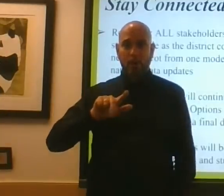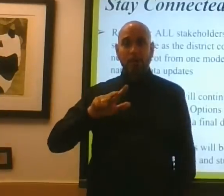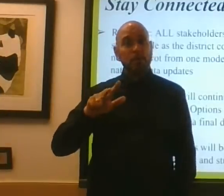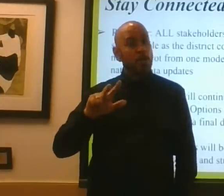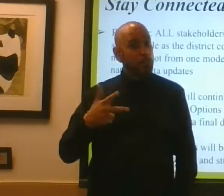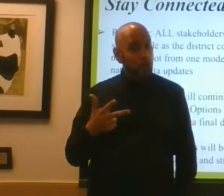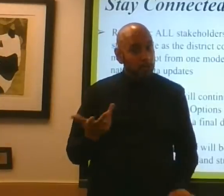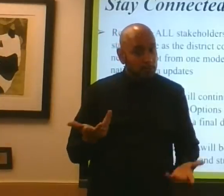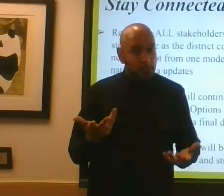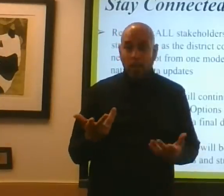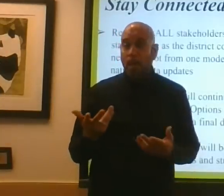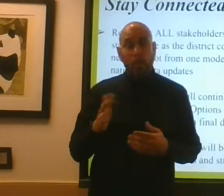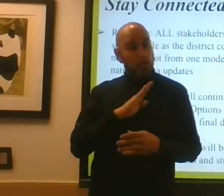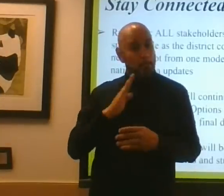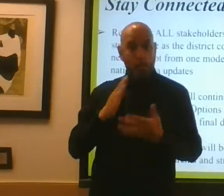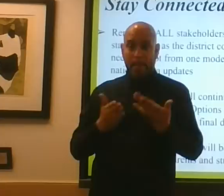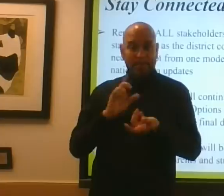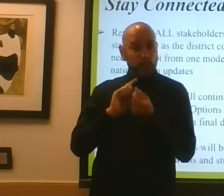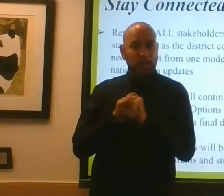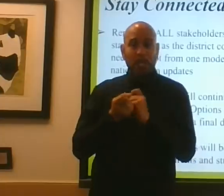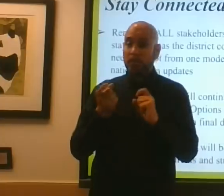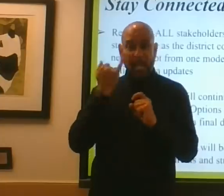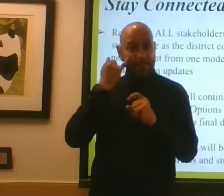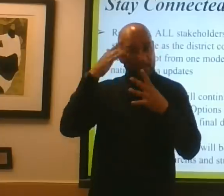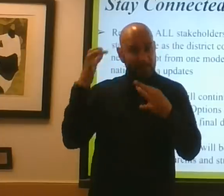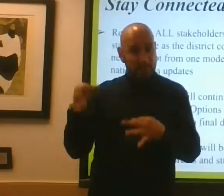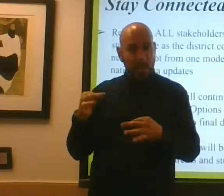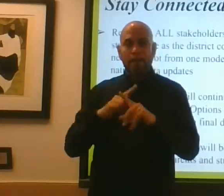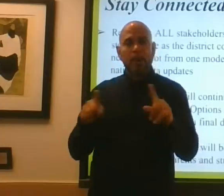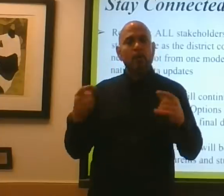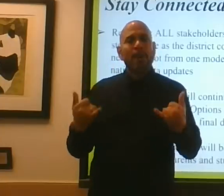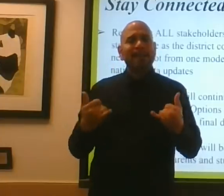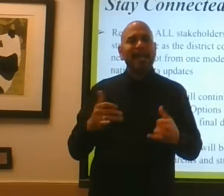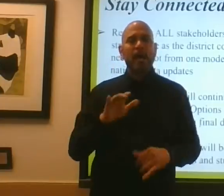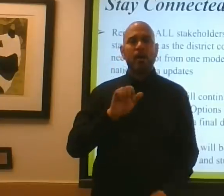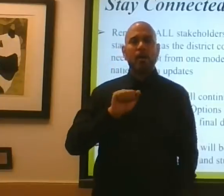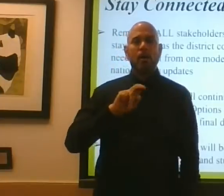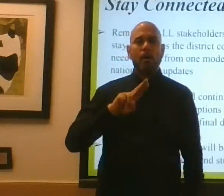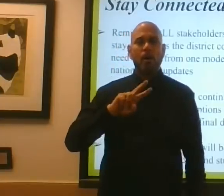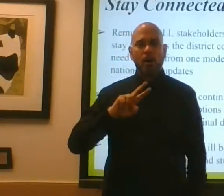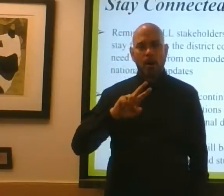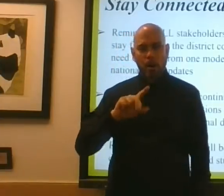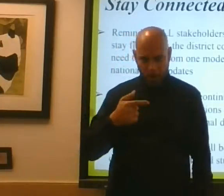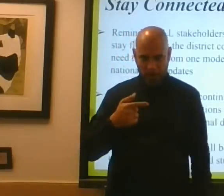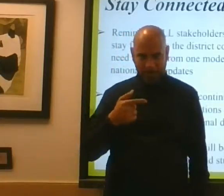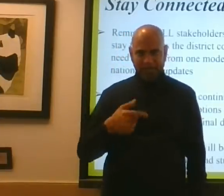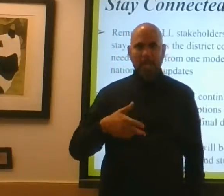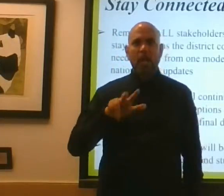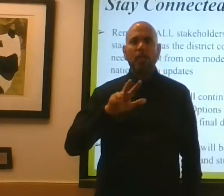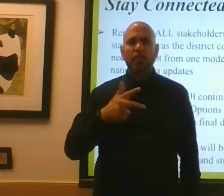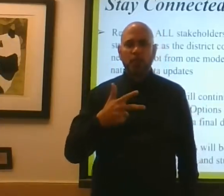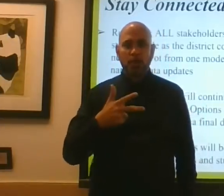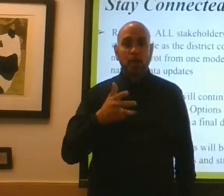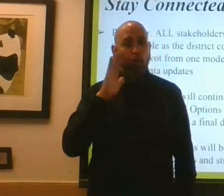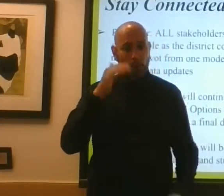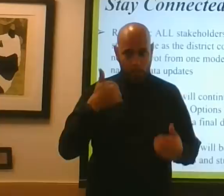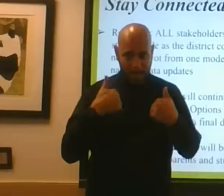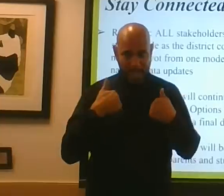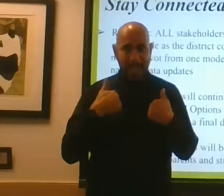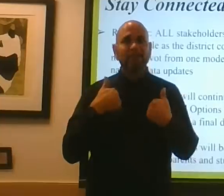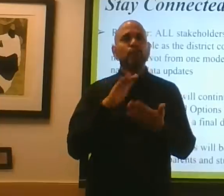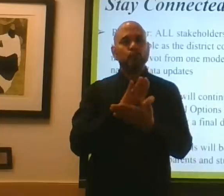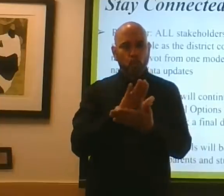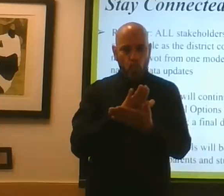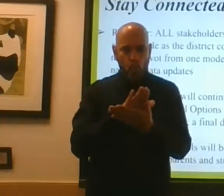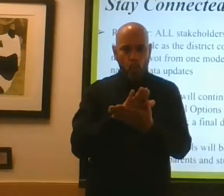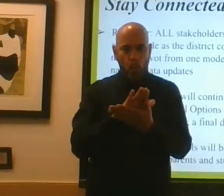that if they choose to do so. But right now, the first day of school is August 3rd and we're going to have school on August